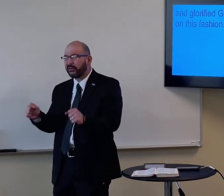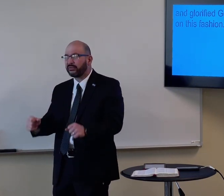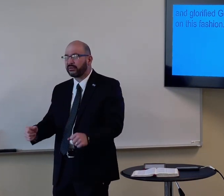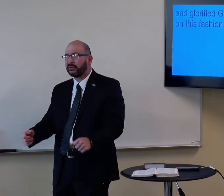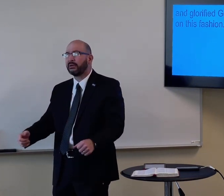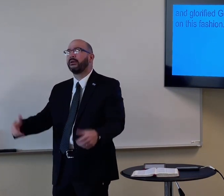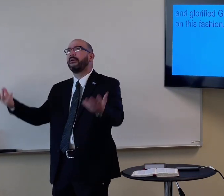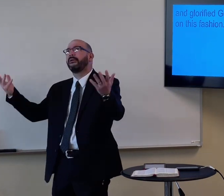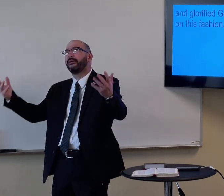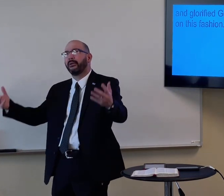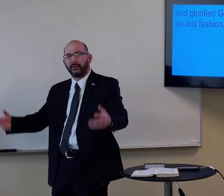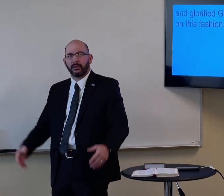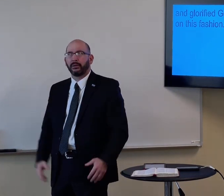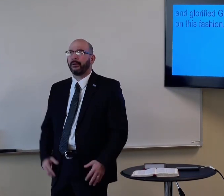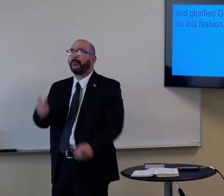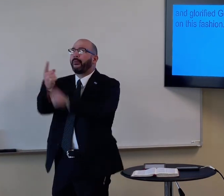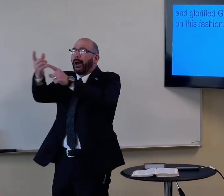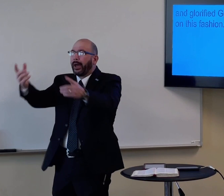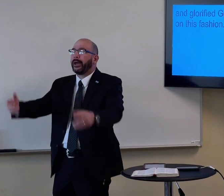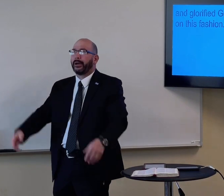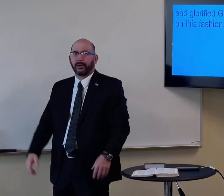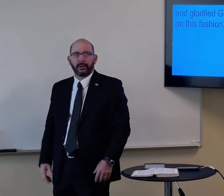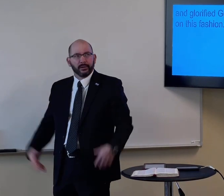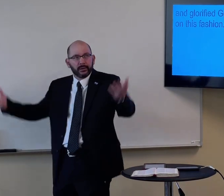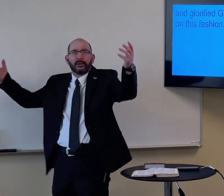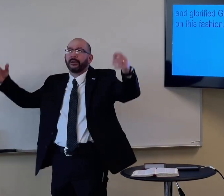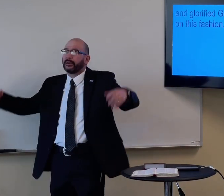Take my bed up. Oh, yeah, right.